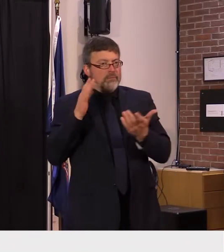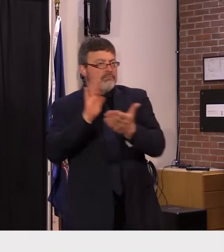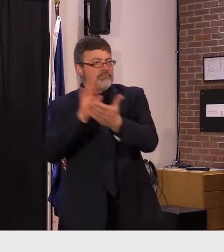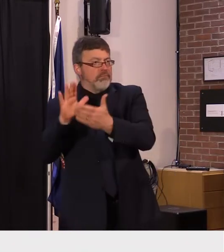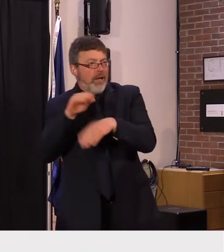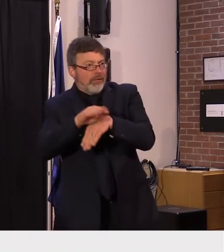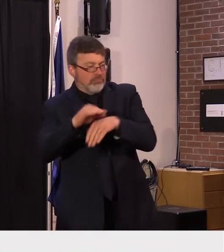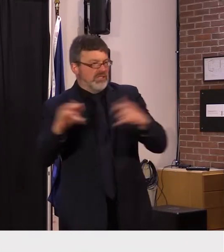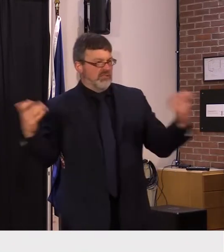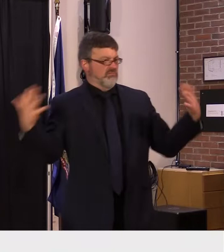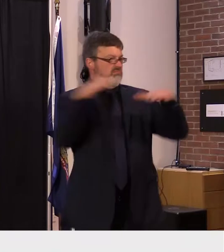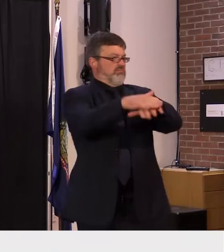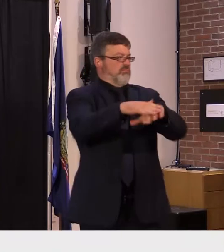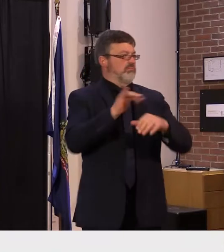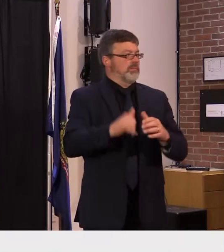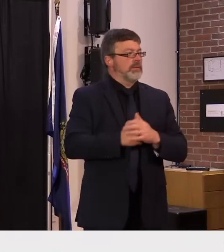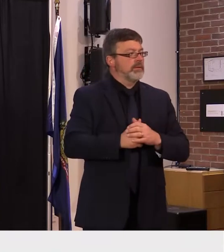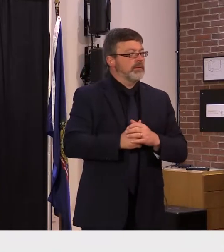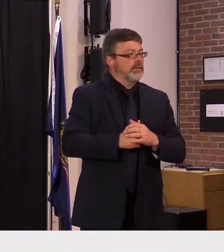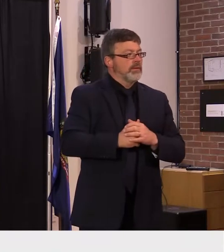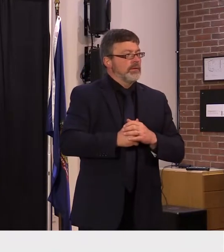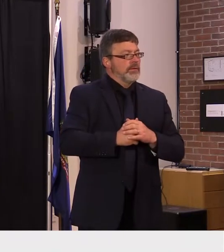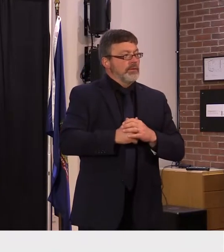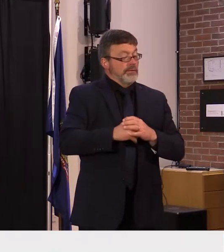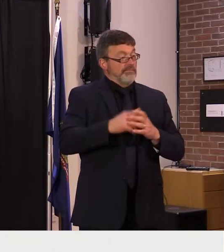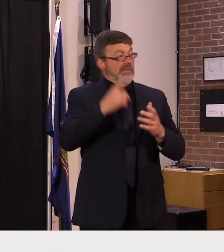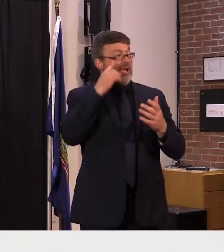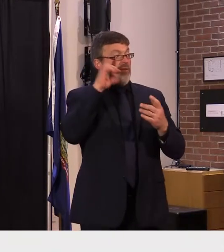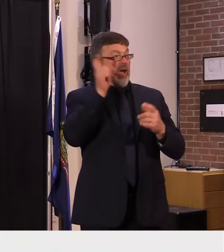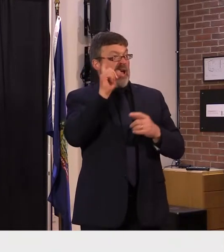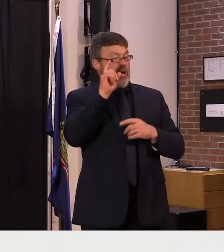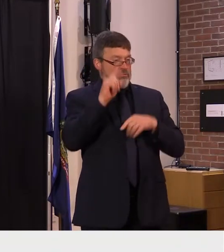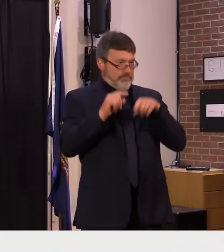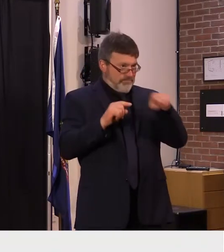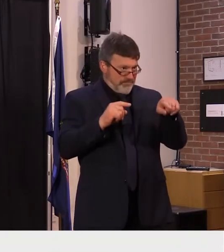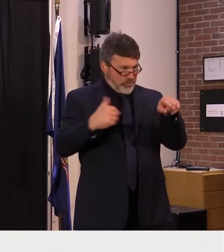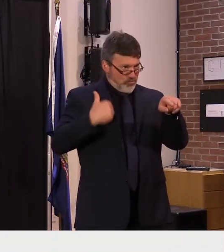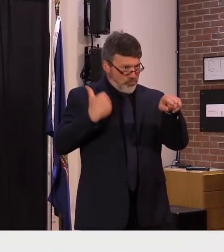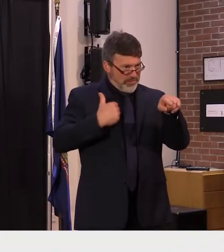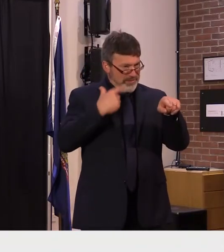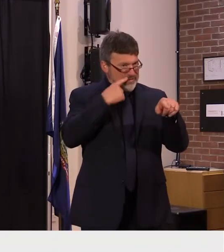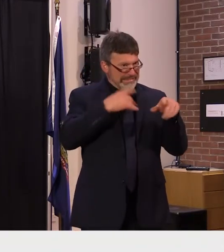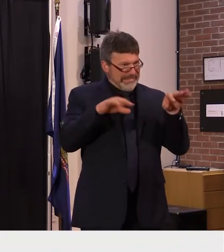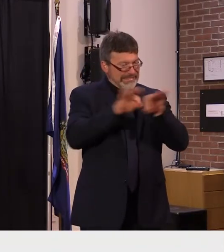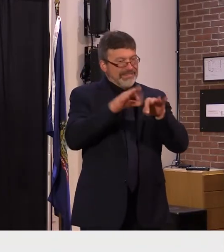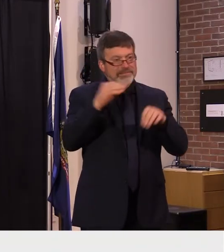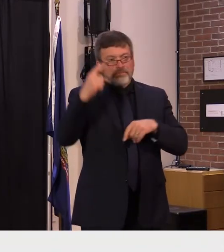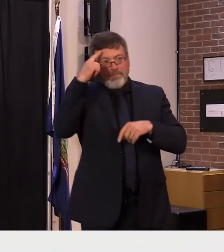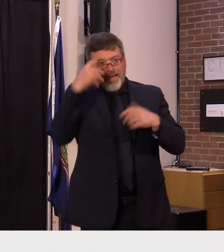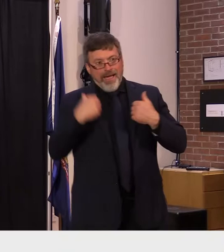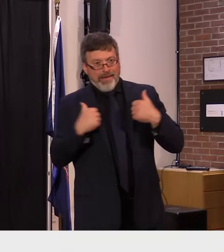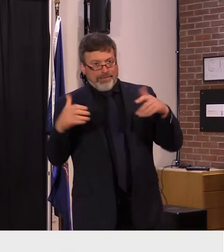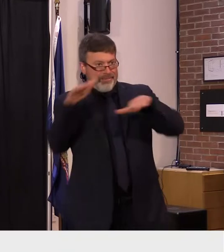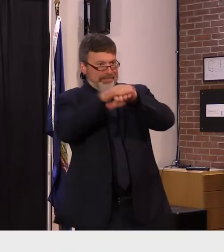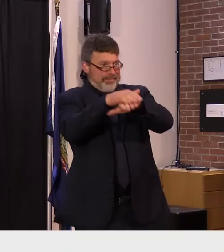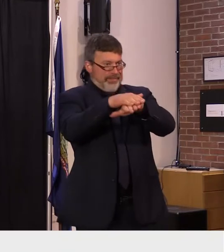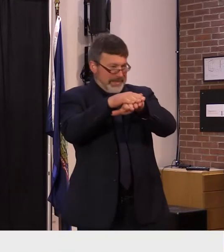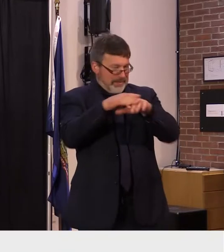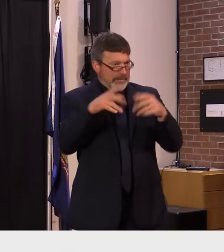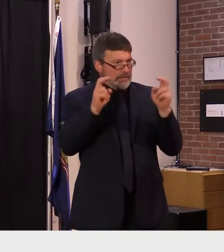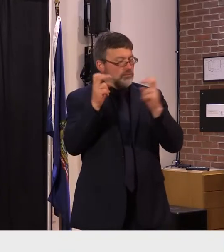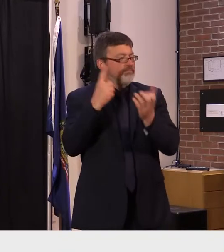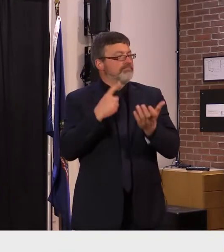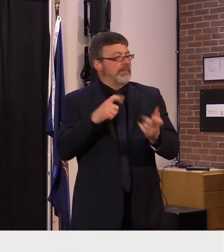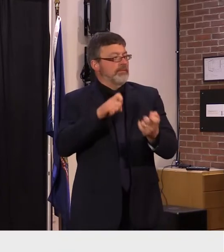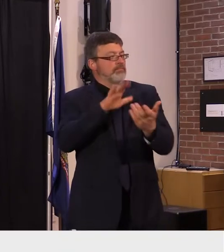and integrating those services with education when this two-year recovery period has ended we'd like to see a better integration of these services in the landscape